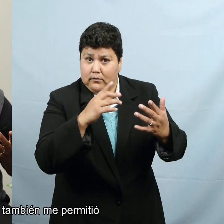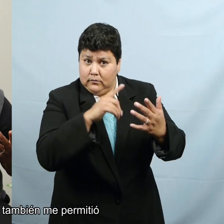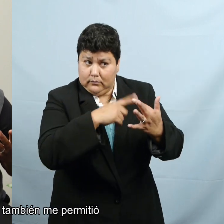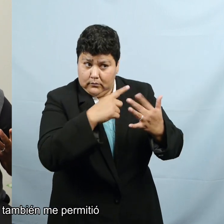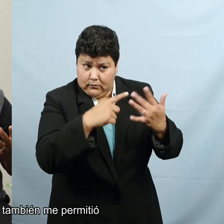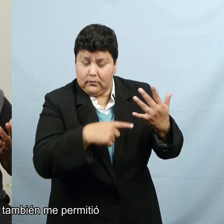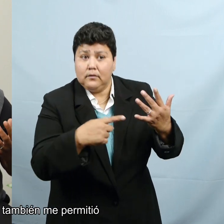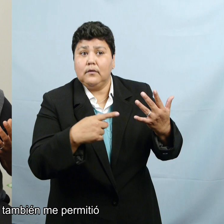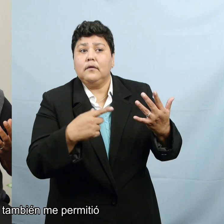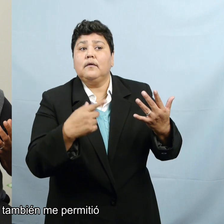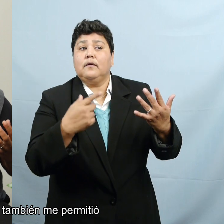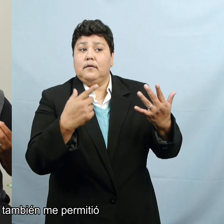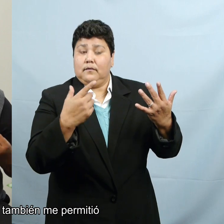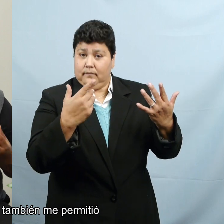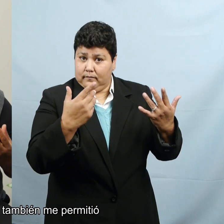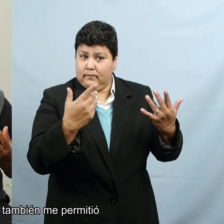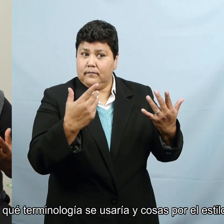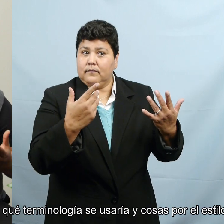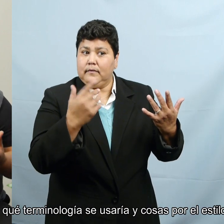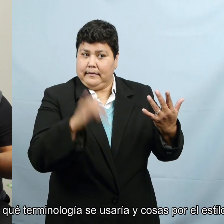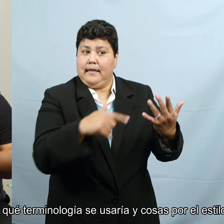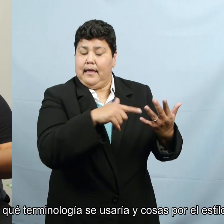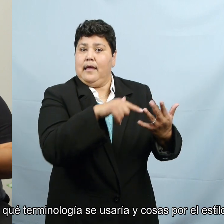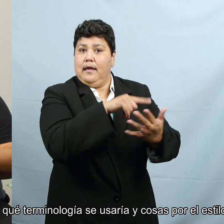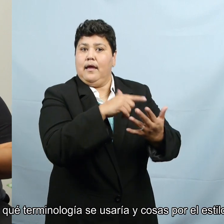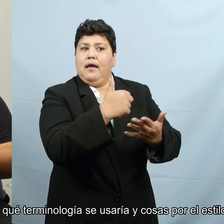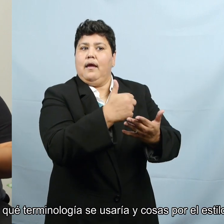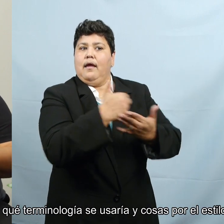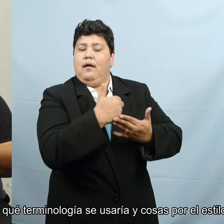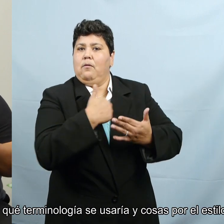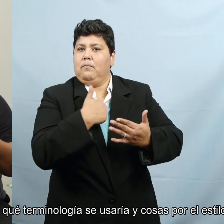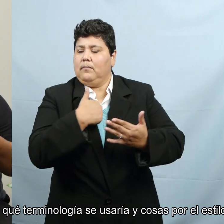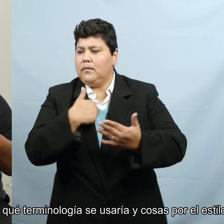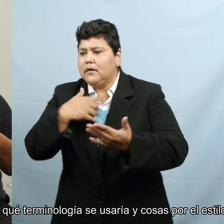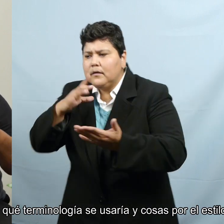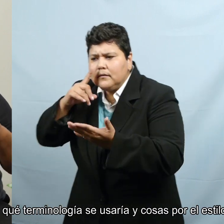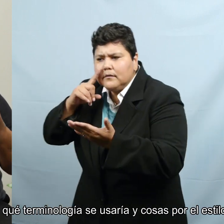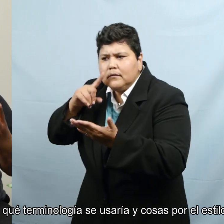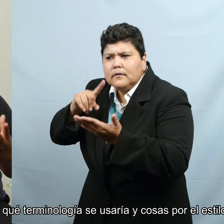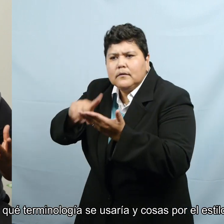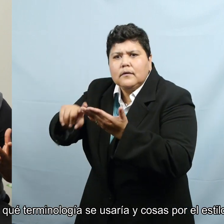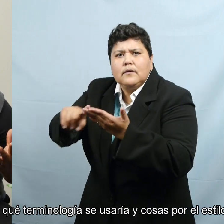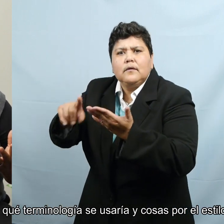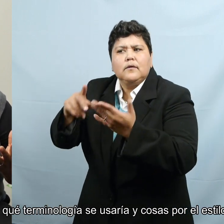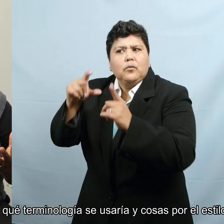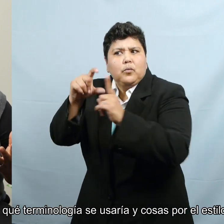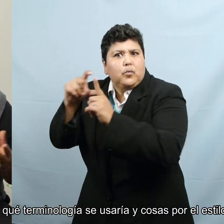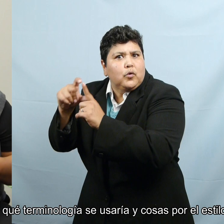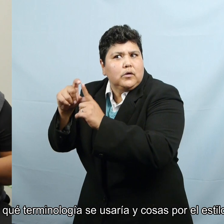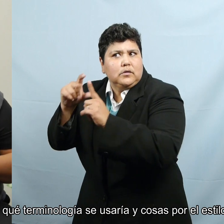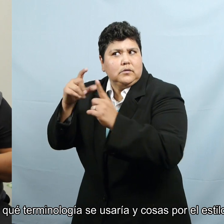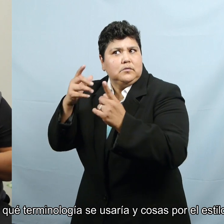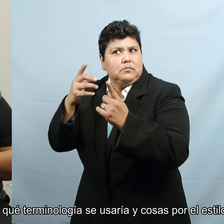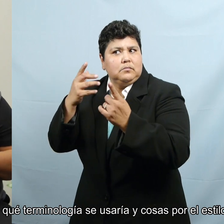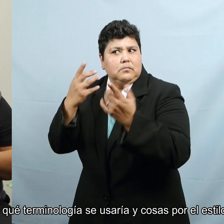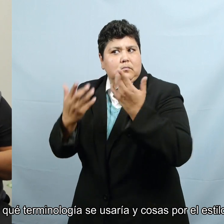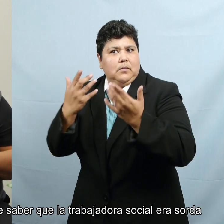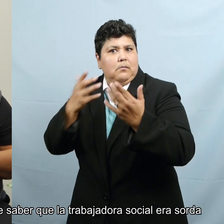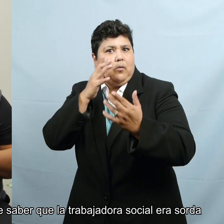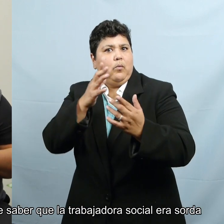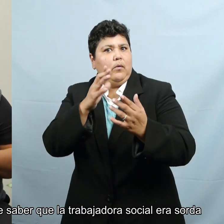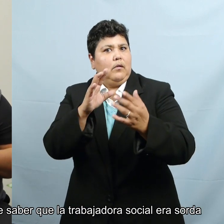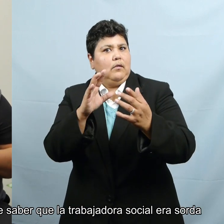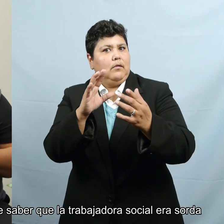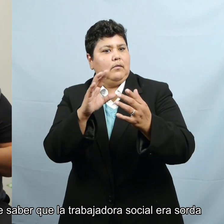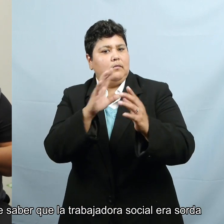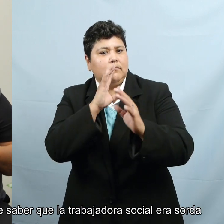it also, uh, enabled me and allowed me to do a little research, uh, of, what terminology would be used and, and, and what not.